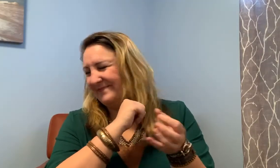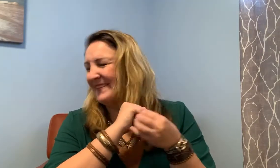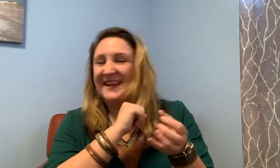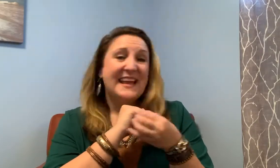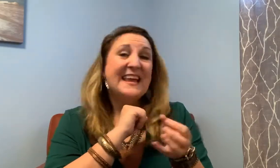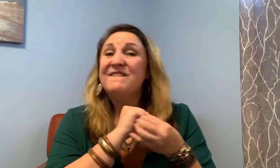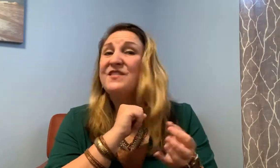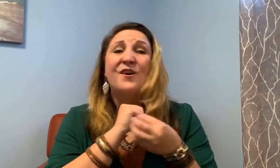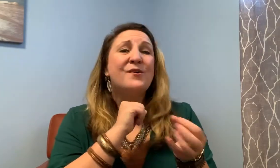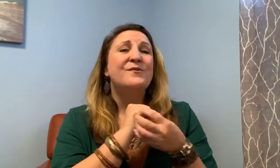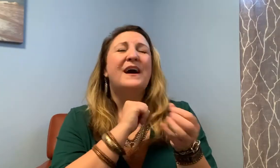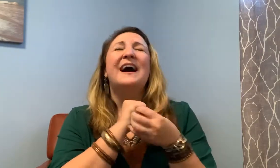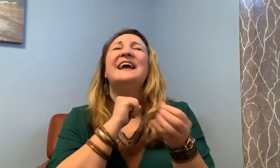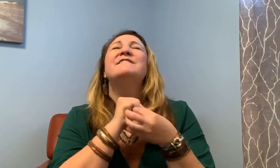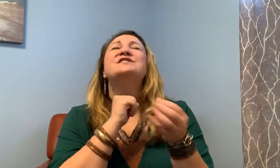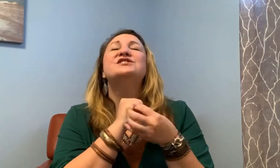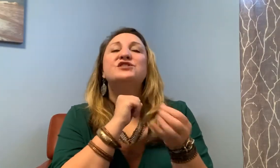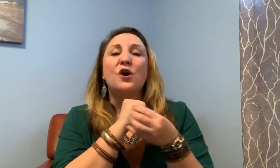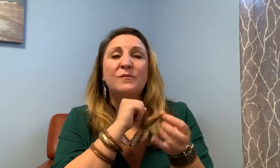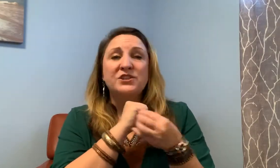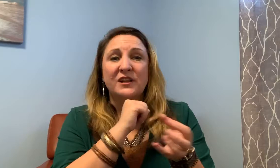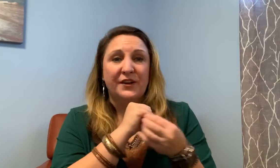even though I have so much clutter